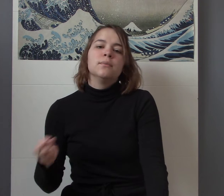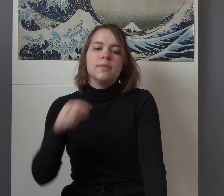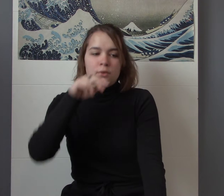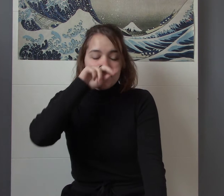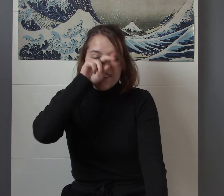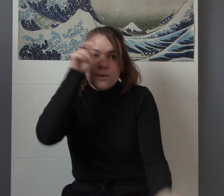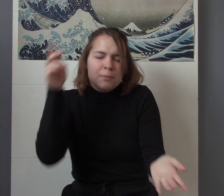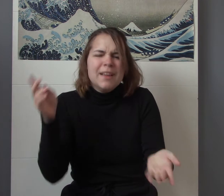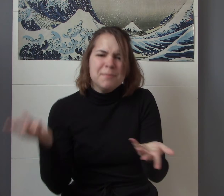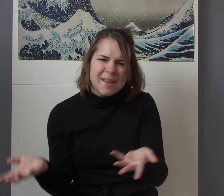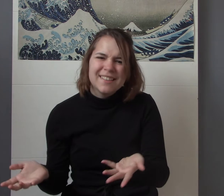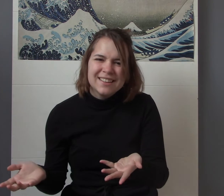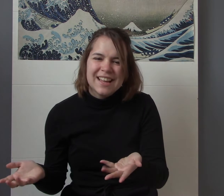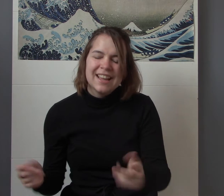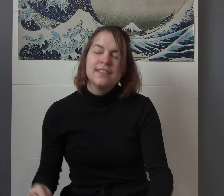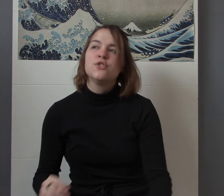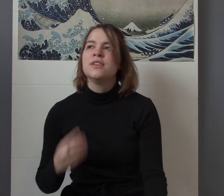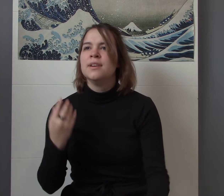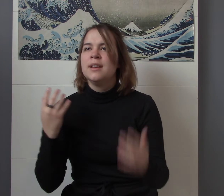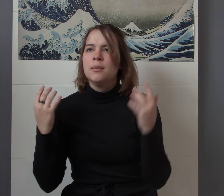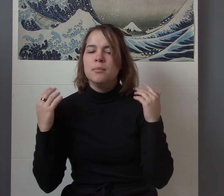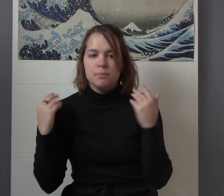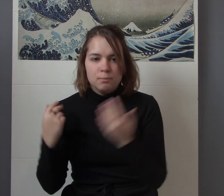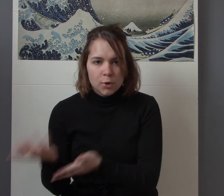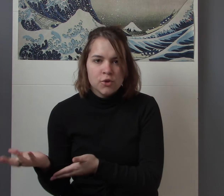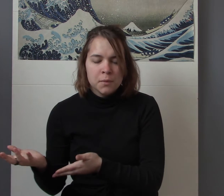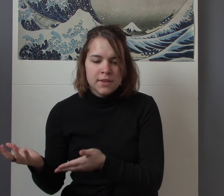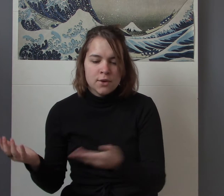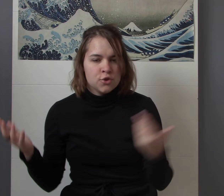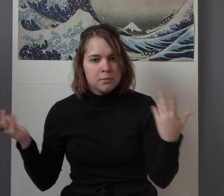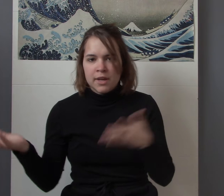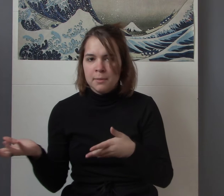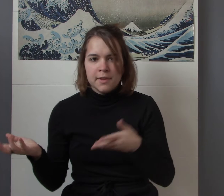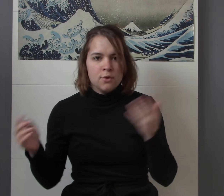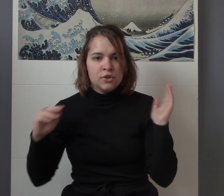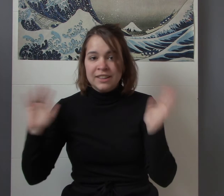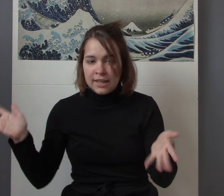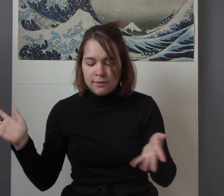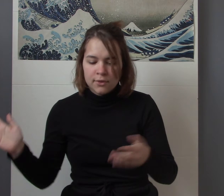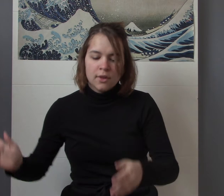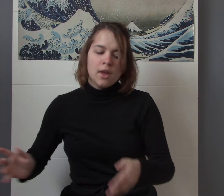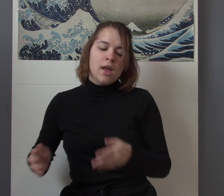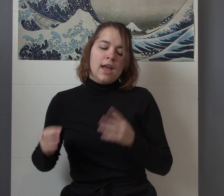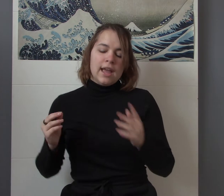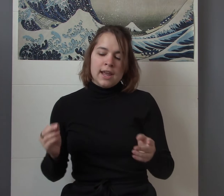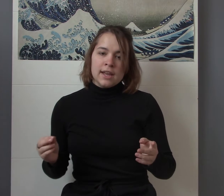sort of it's sort of it's basically dying she merges with the ocean becomes the ocean and leaves and